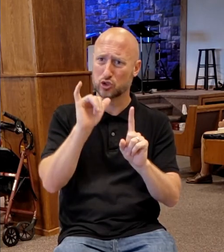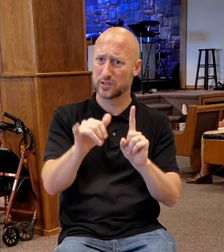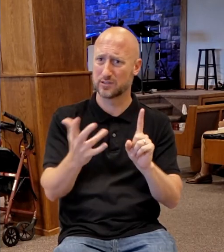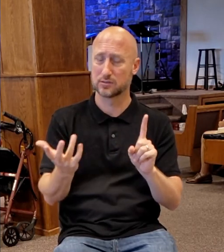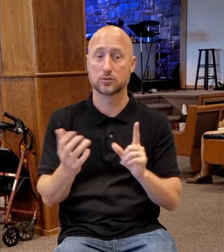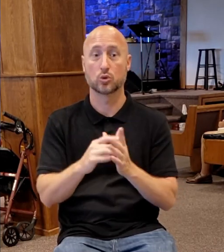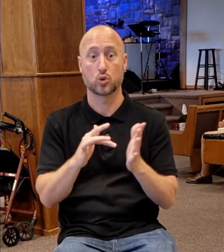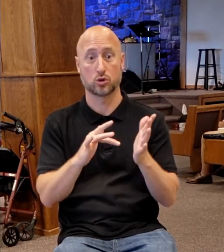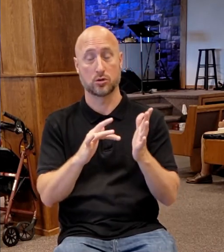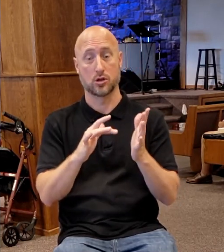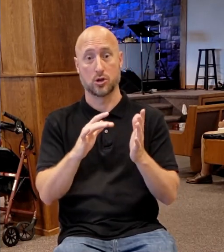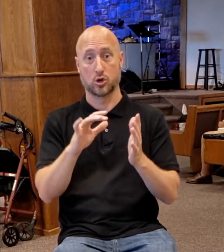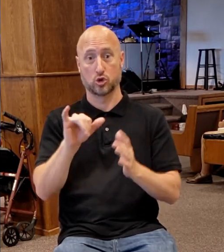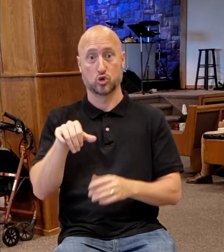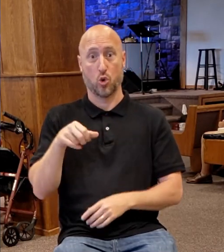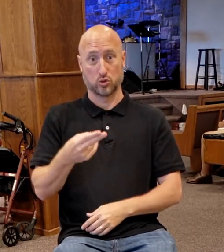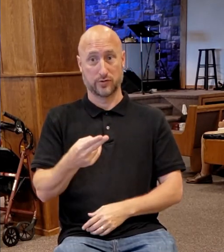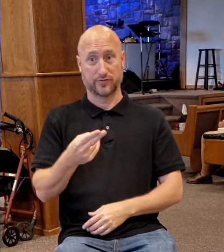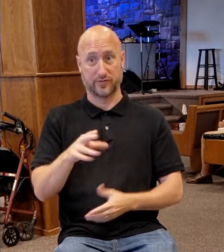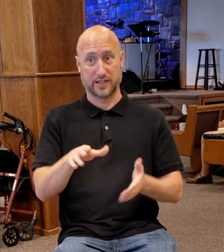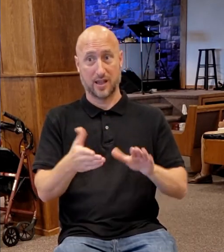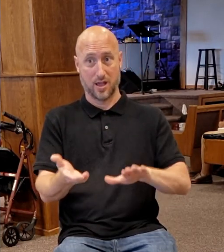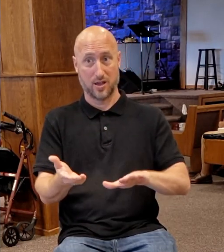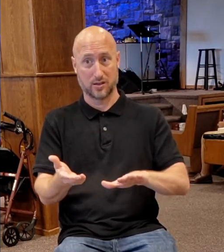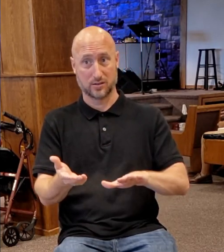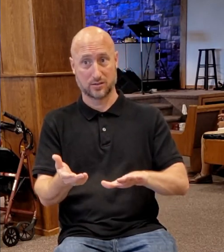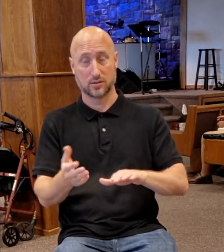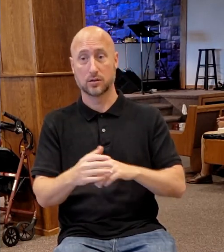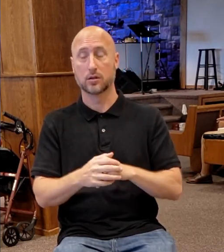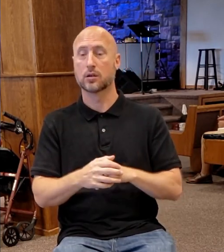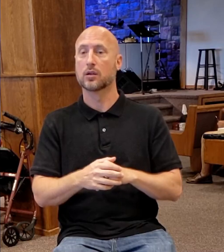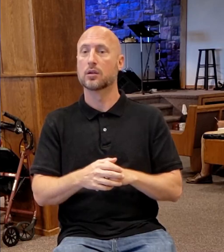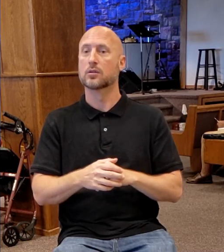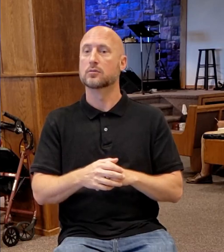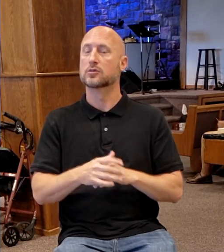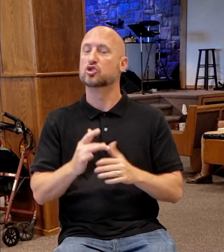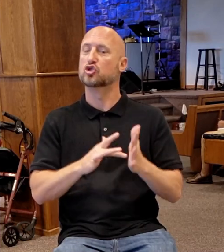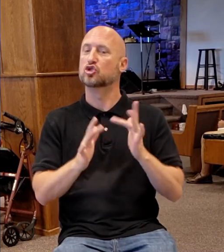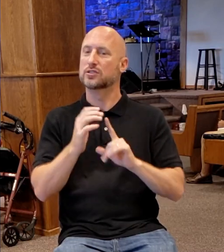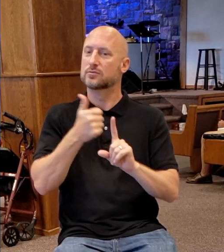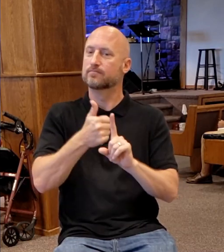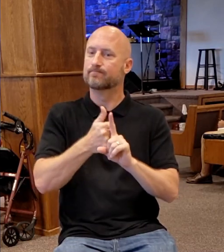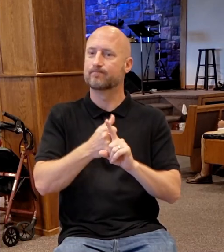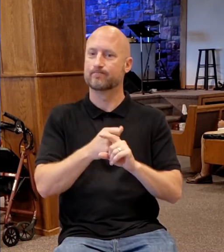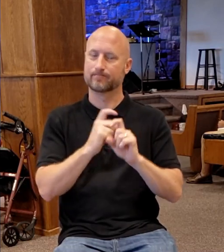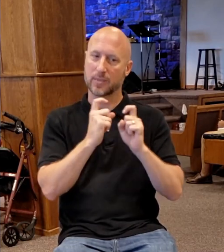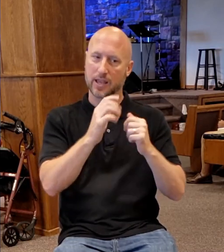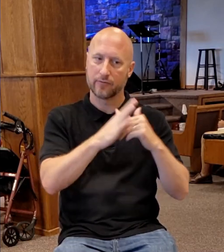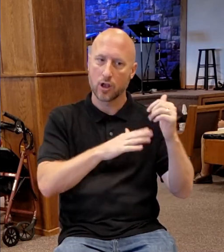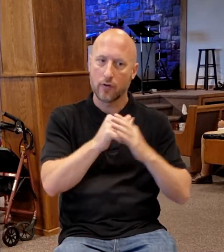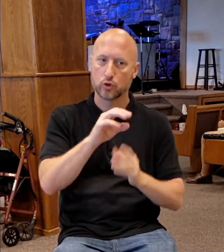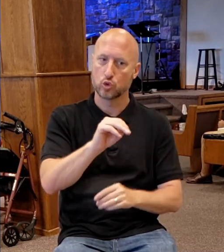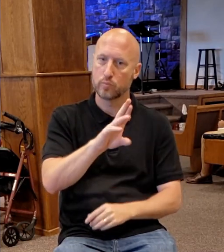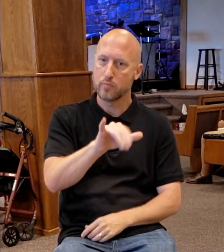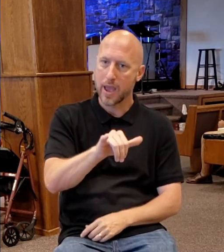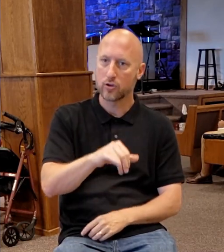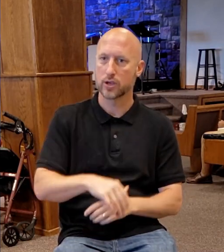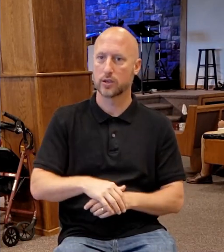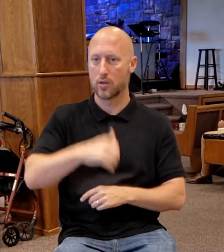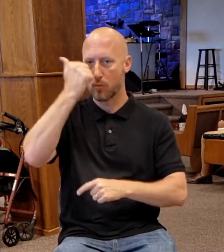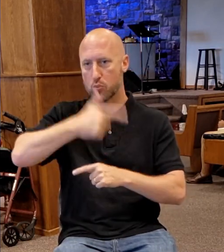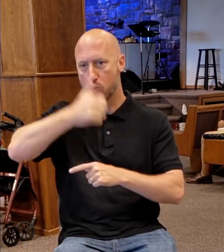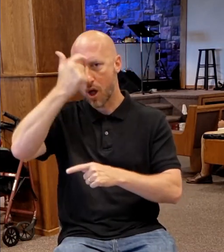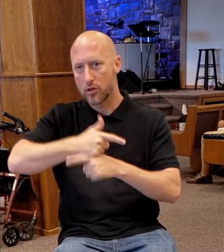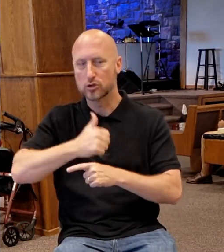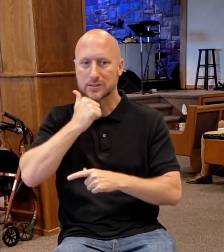he consoled Mary. He consoled his younger brothers and sisters, half brothers and sisters,